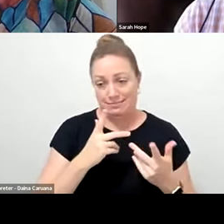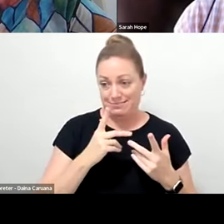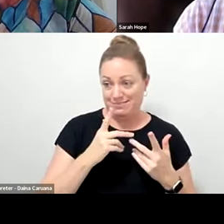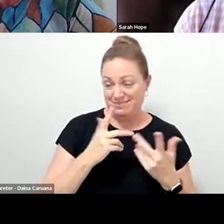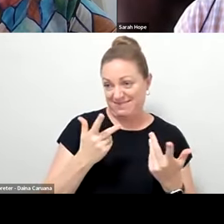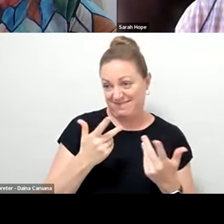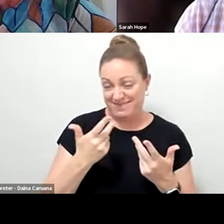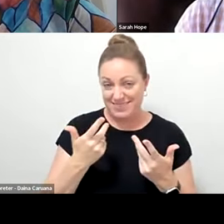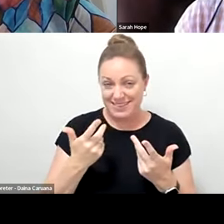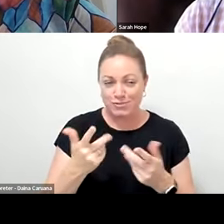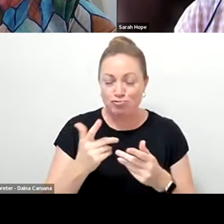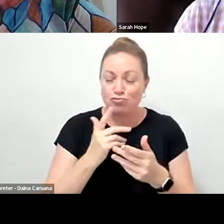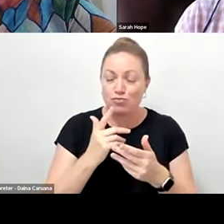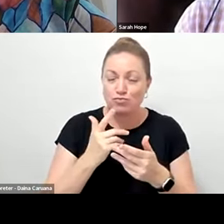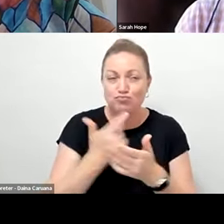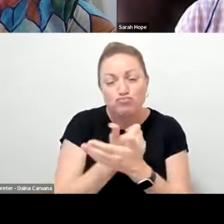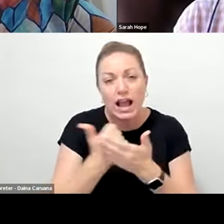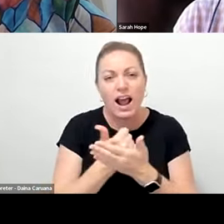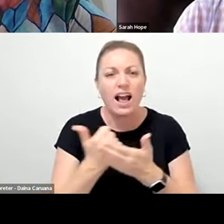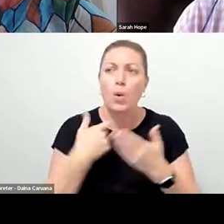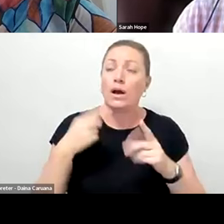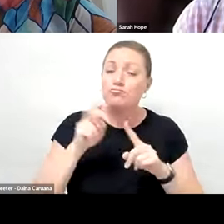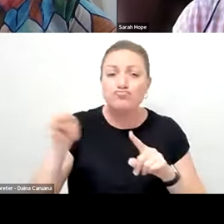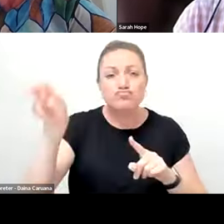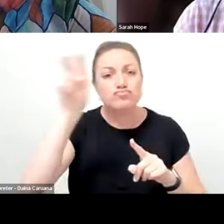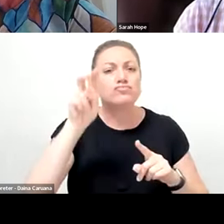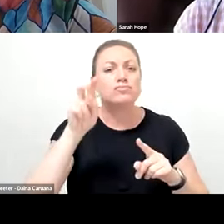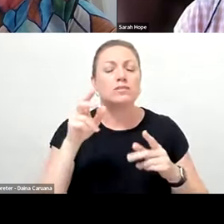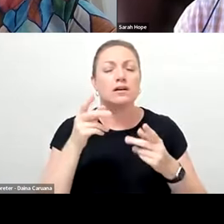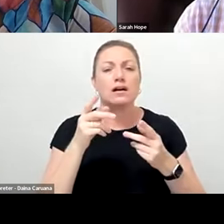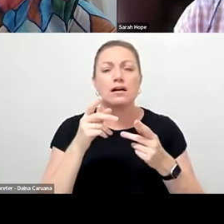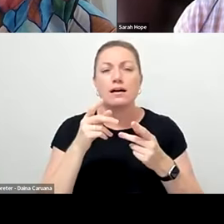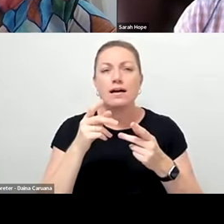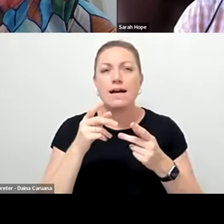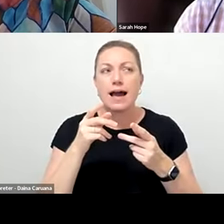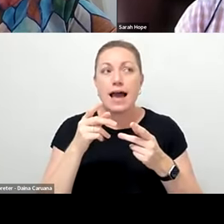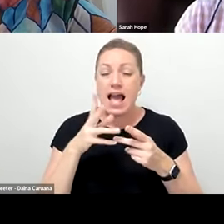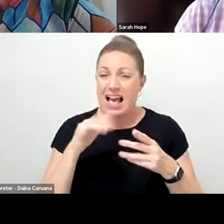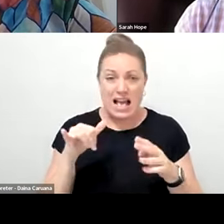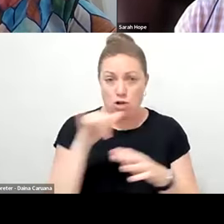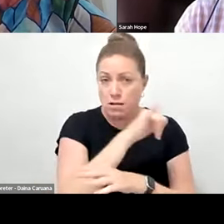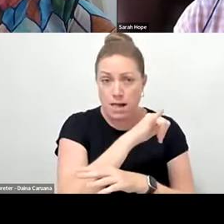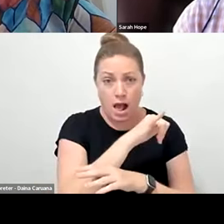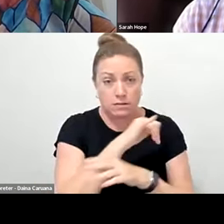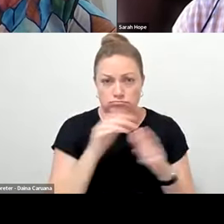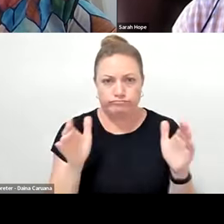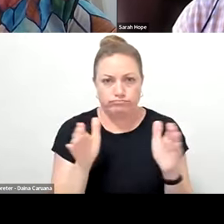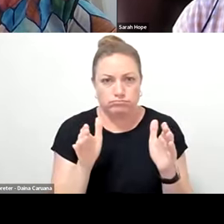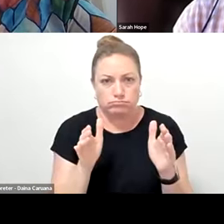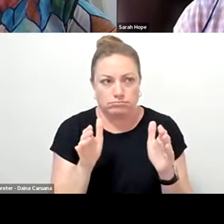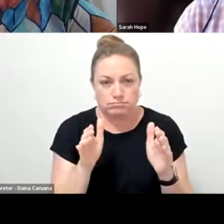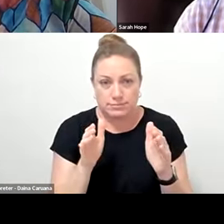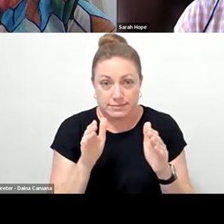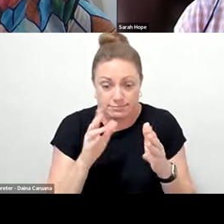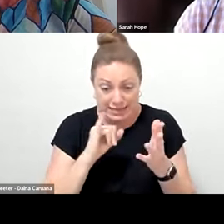And often actually, when we were touring to a lot of those places, we were on very small airplanes and you, we were hard pressed just getting the set